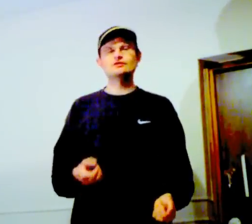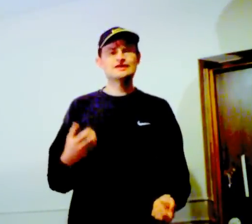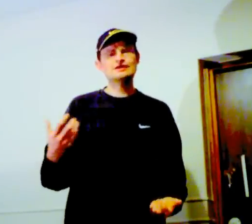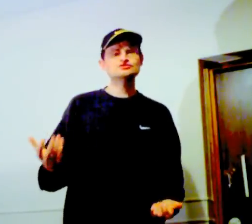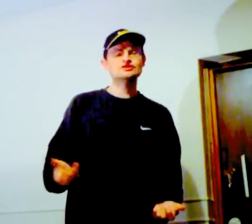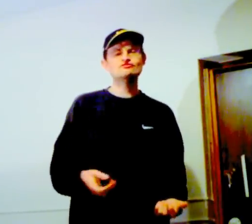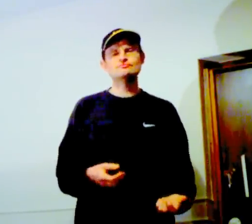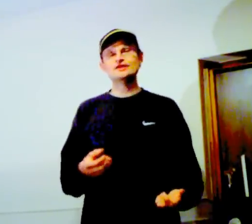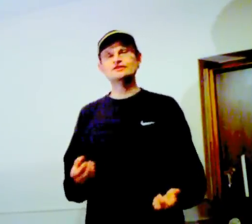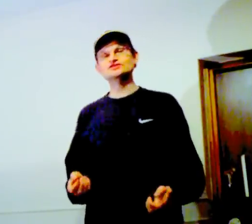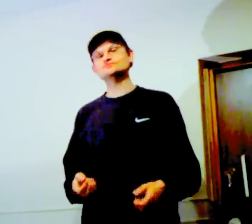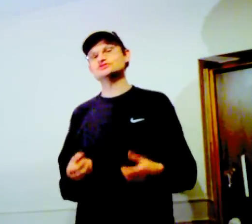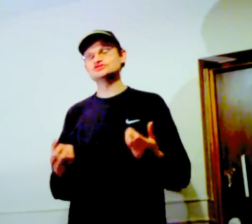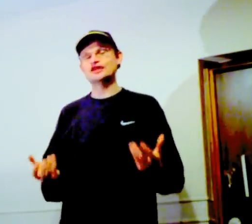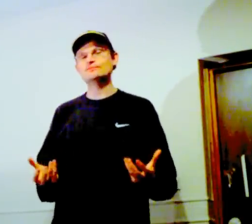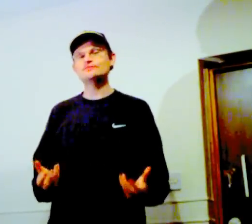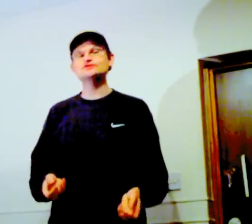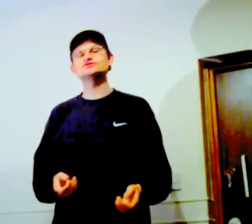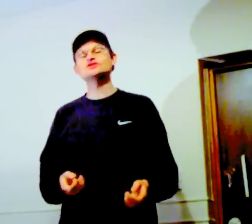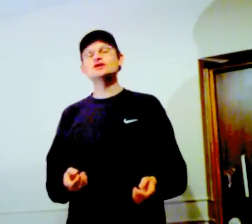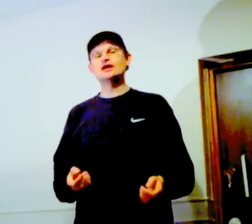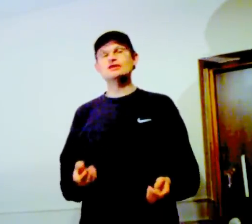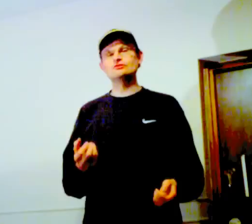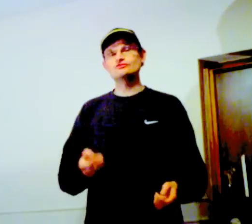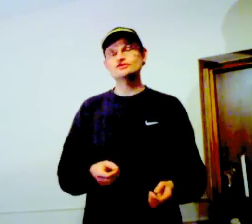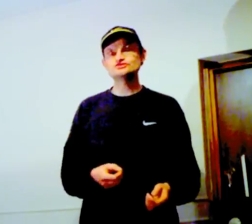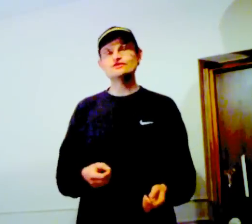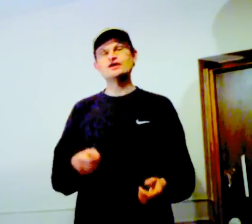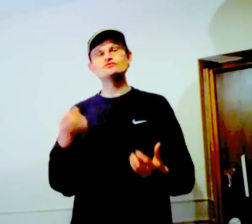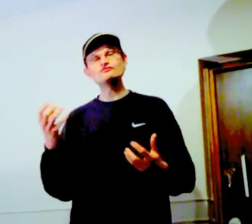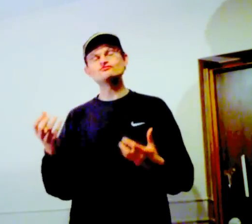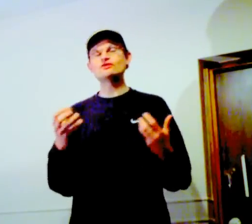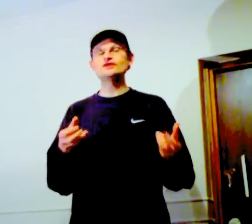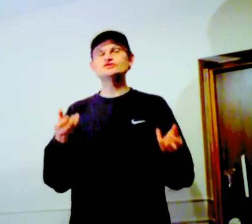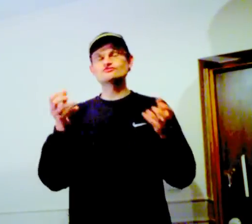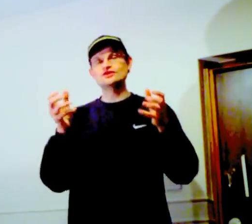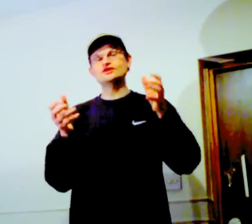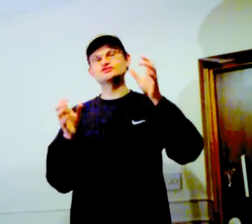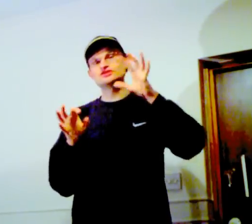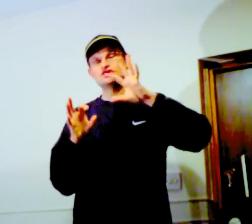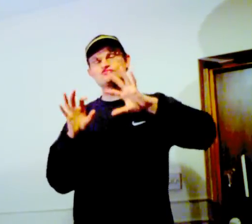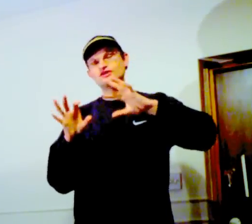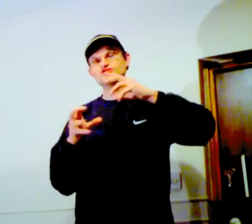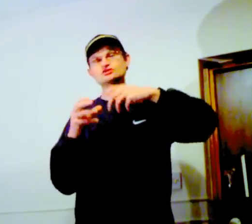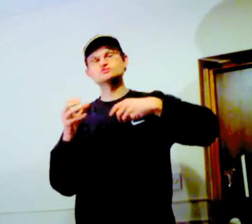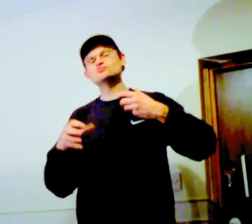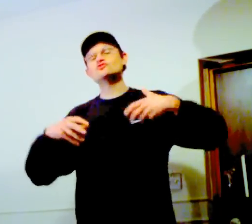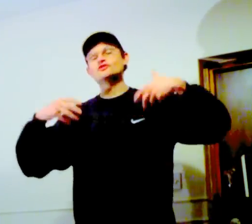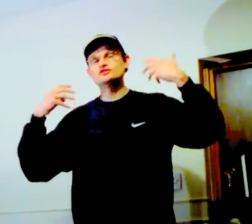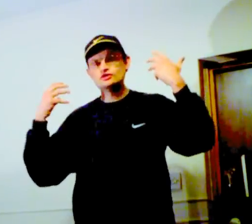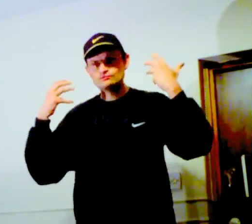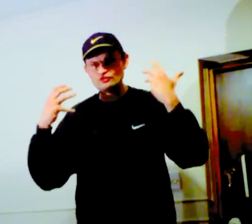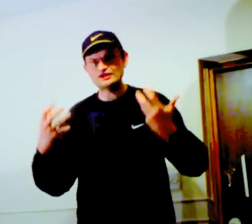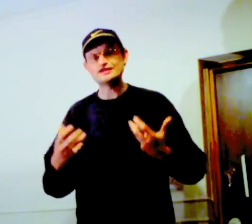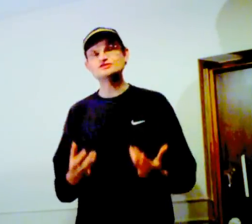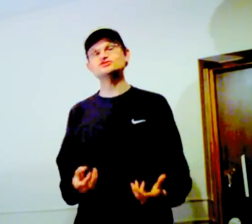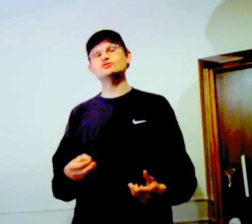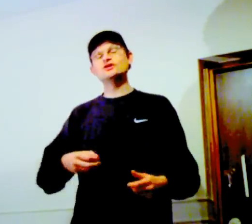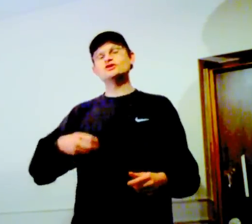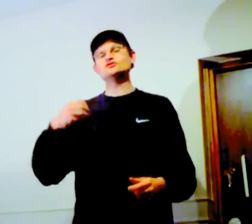Counter-lever mechanisms, escapements, and all the rest of that. Or different varieties of gears and gear ratios moving. And put that into your